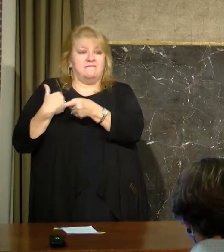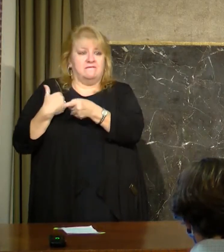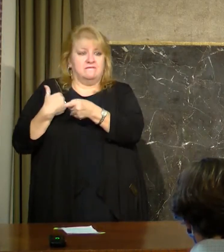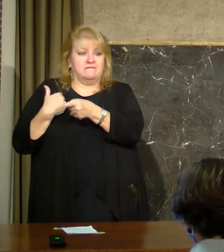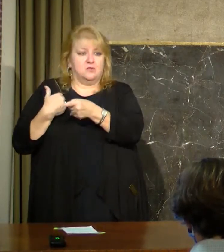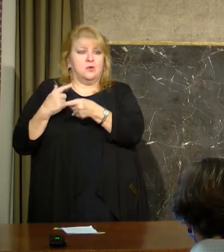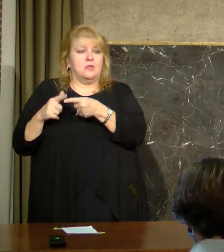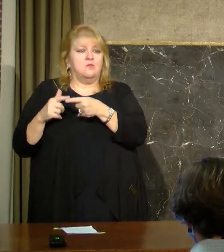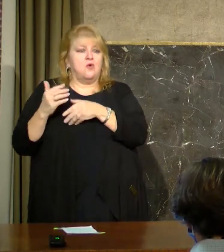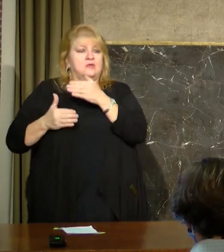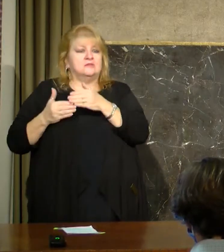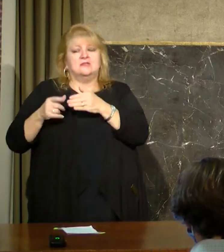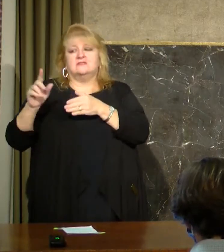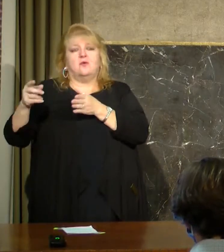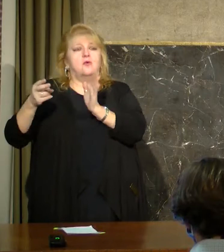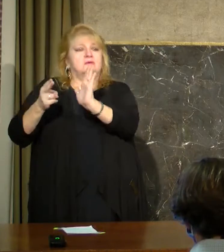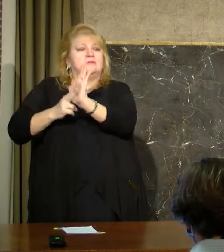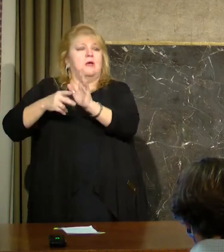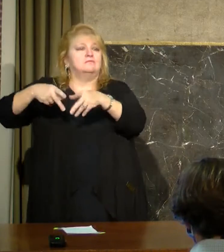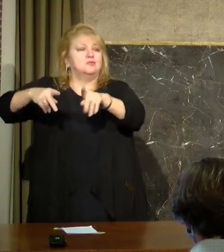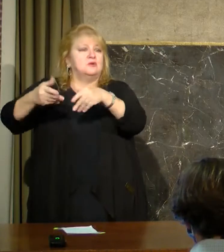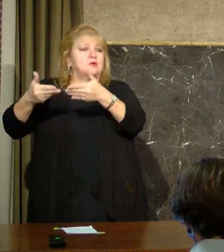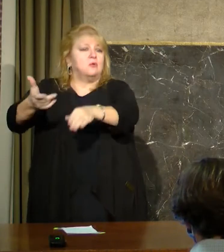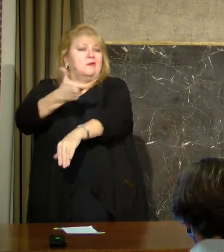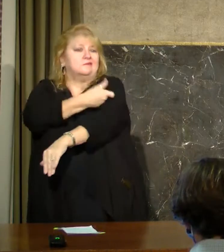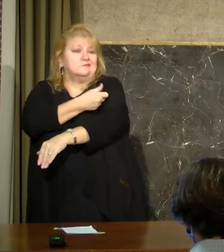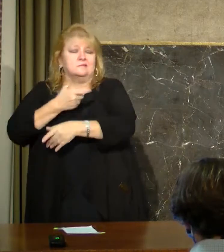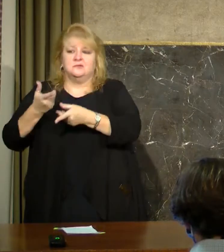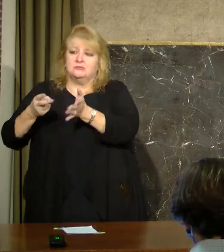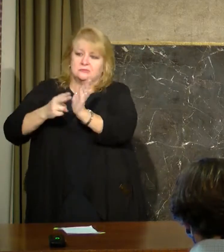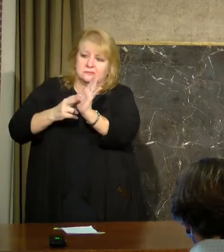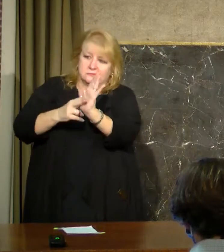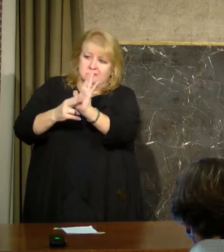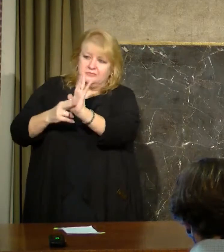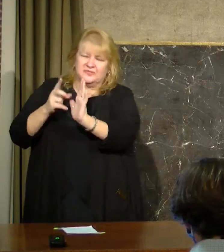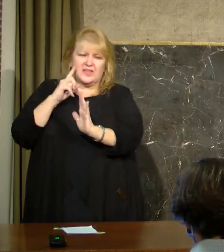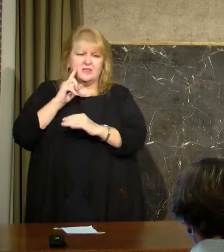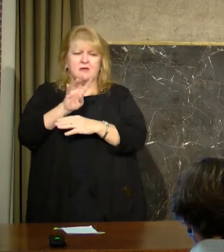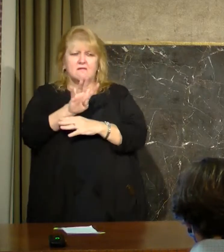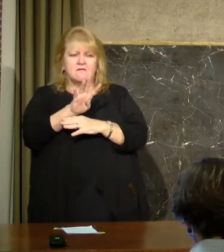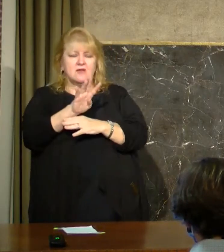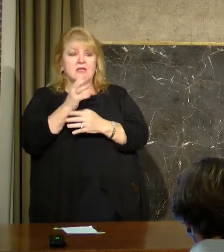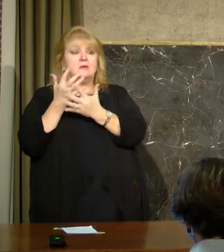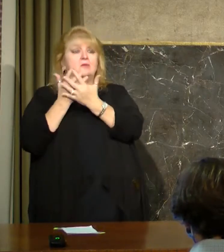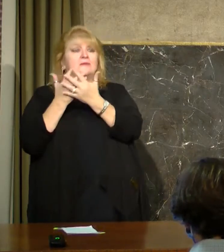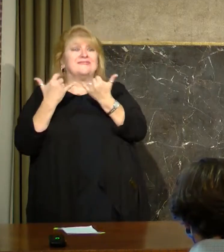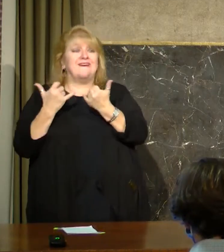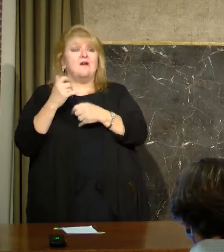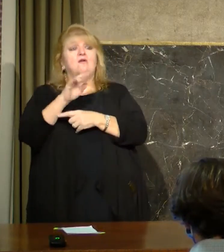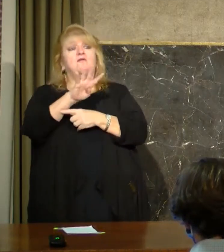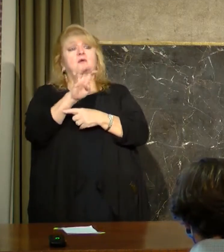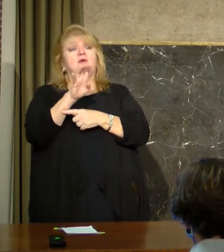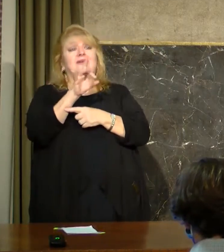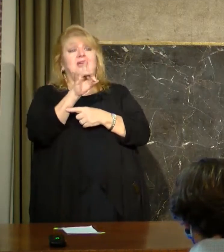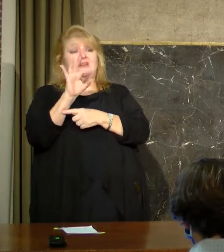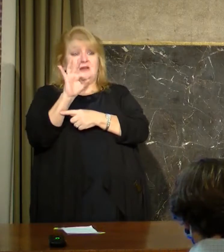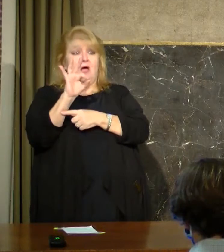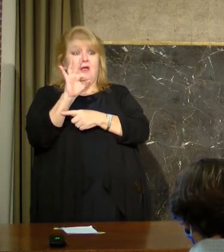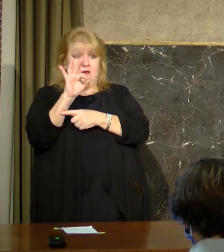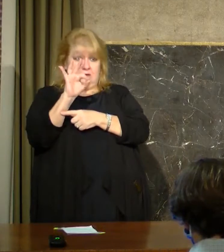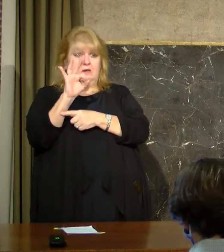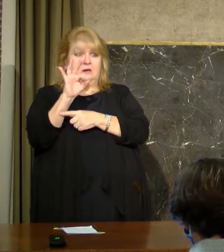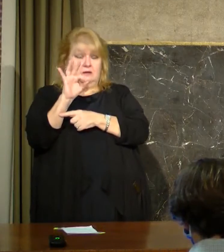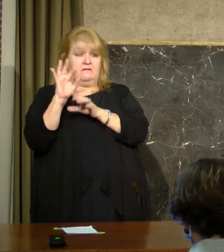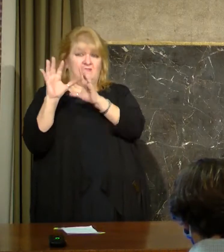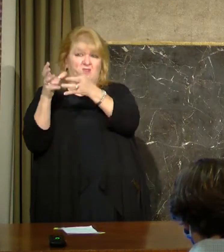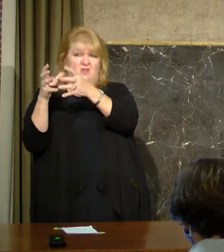of getting consents and that sort of thing done now. I think there are 489 inmates who fall into that category.